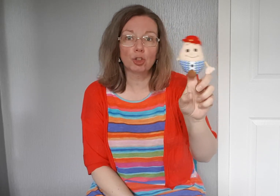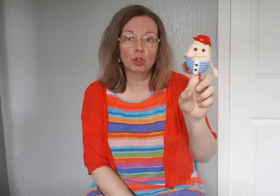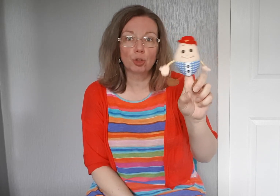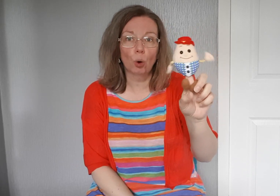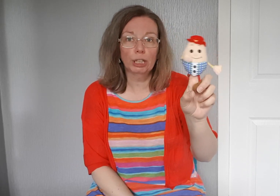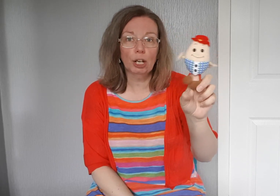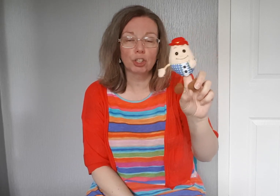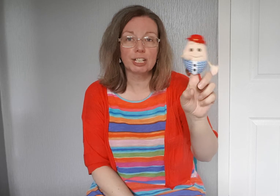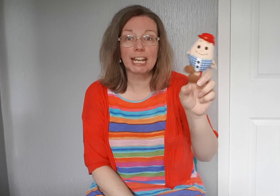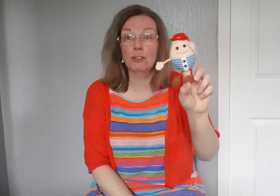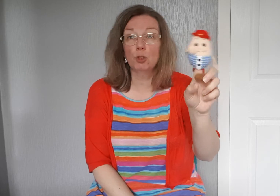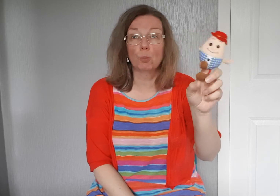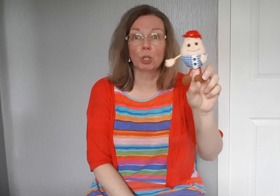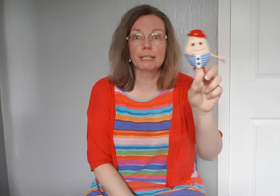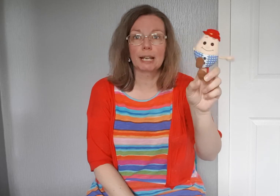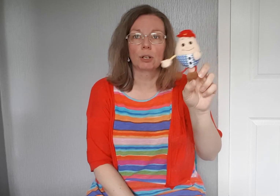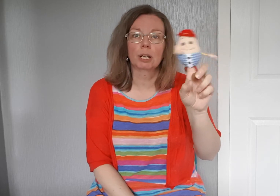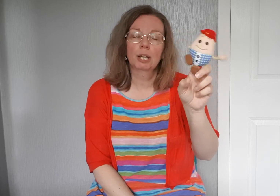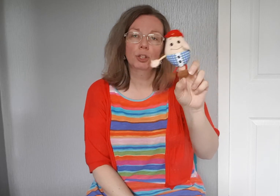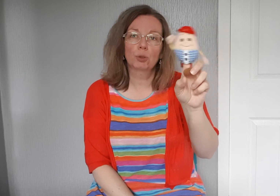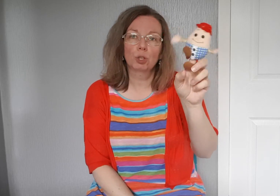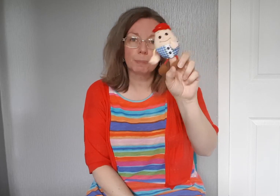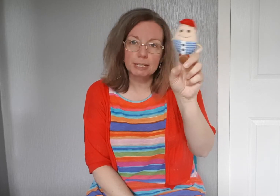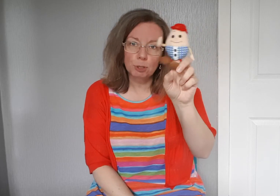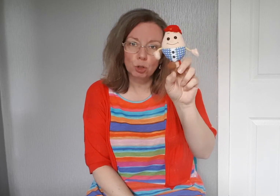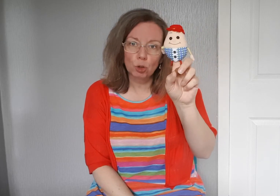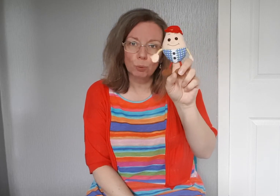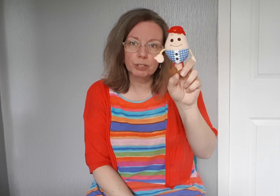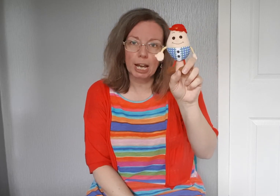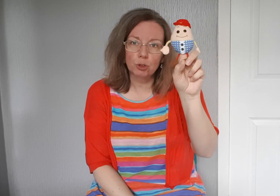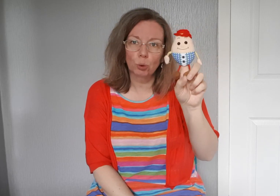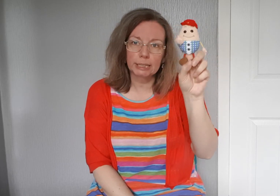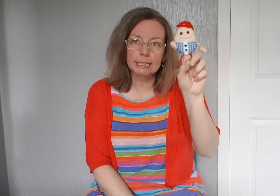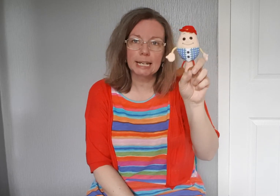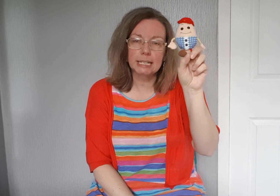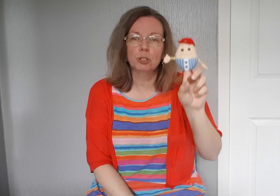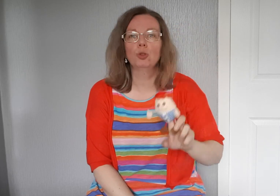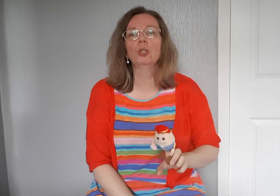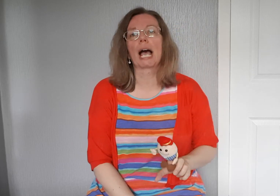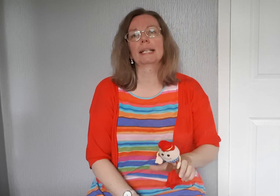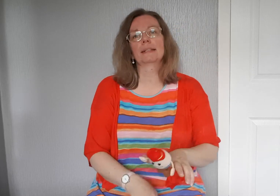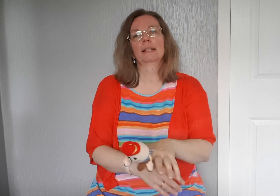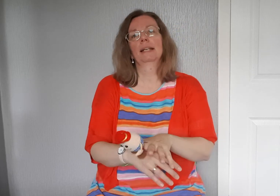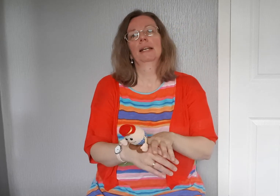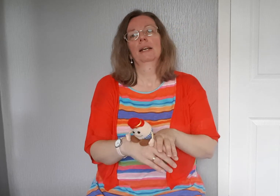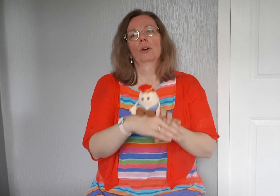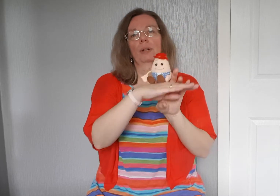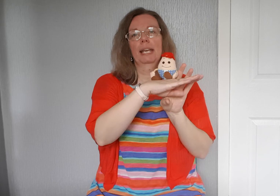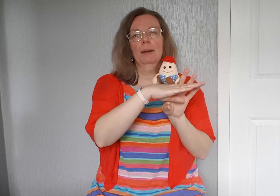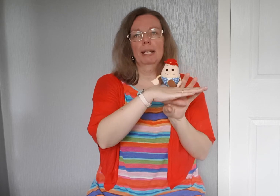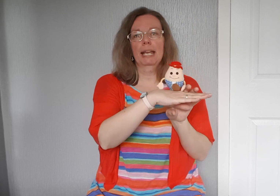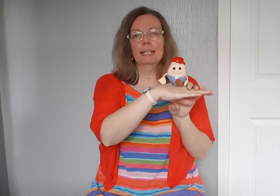dolly or your teddy if you don't want to sit on your grown-ups. Maybe you could always get a dolly and teddy and do that. Okay, are we ready?